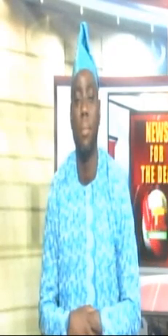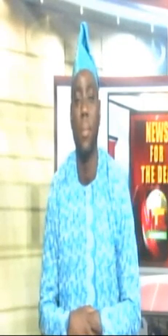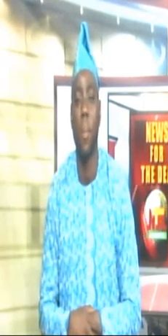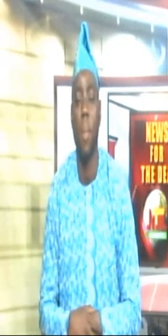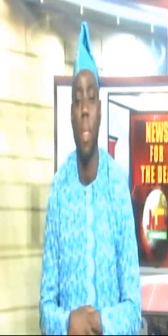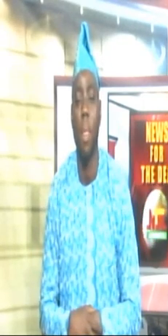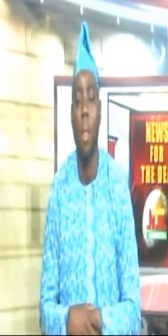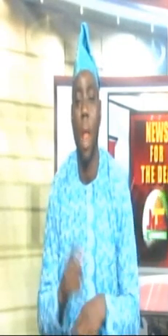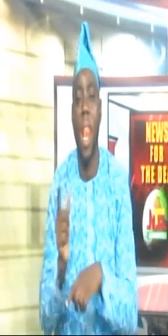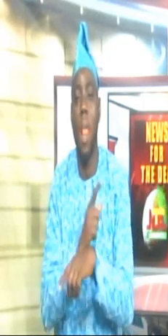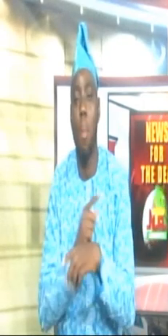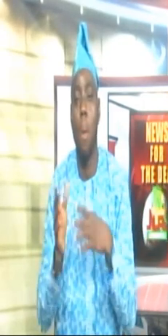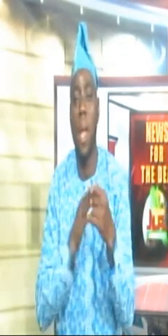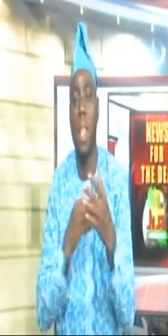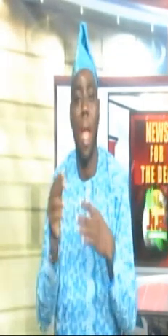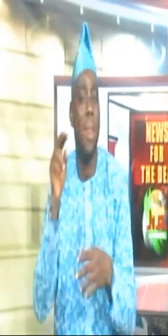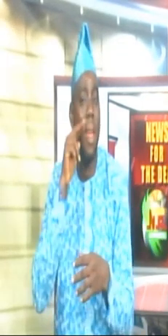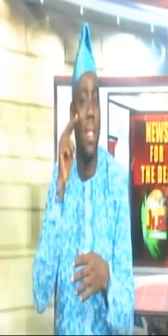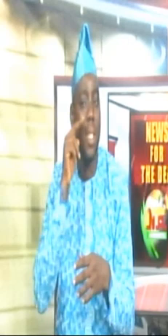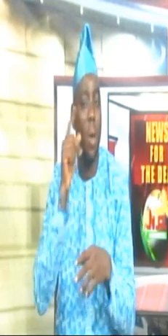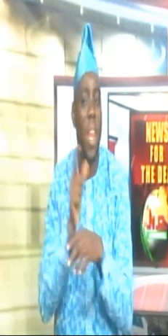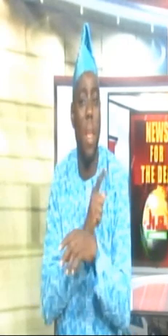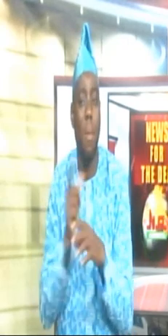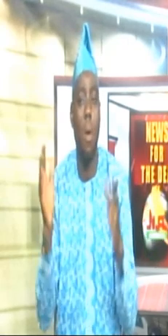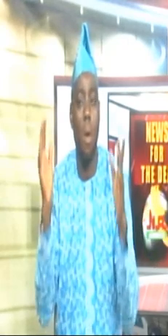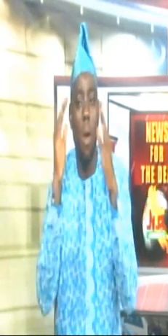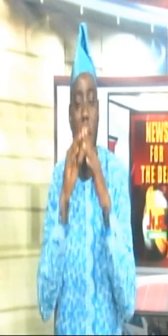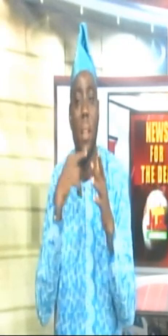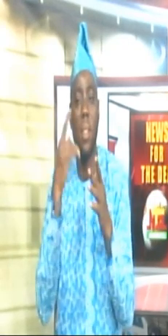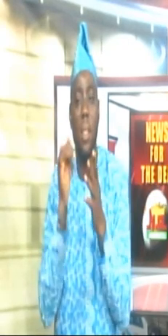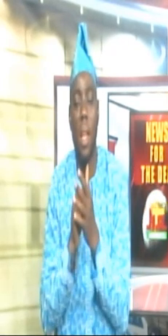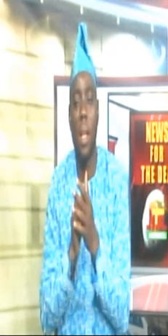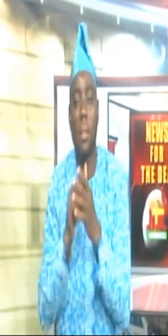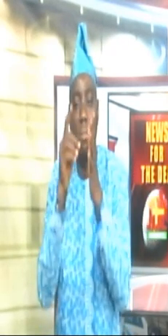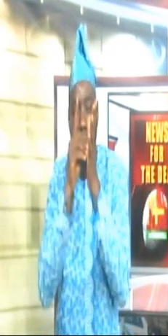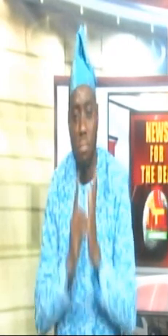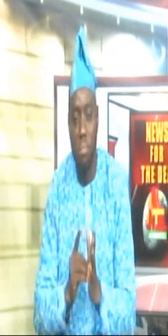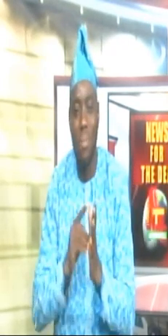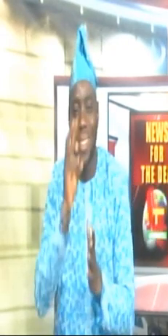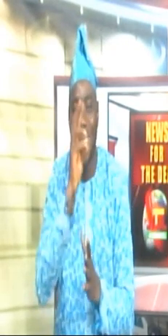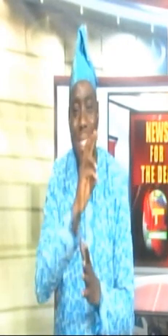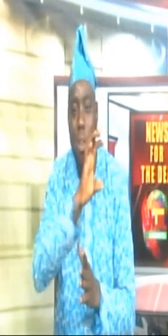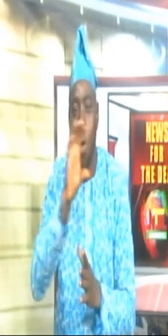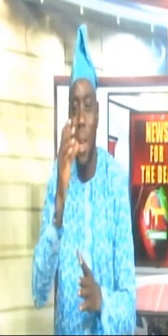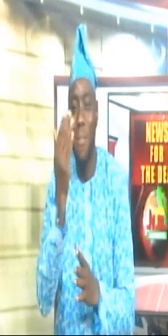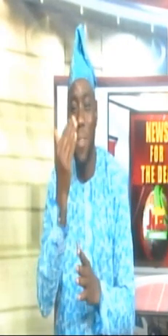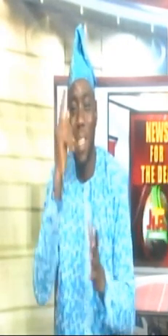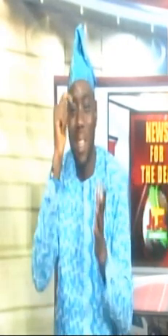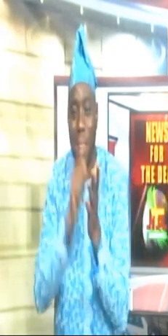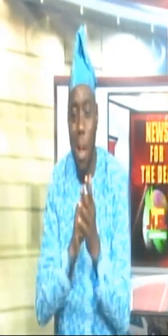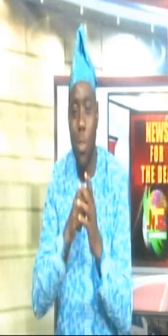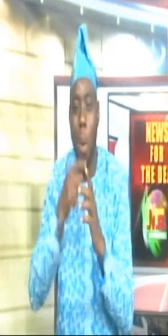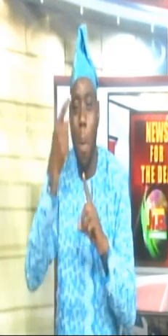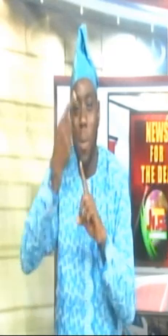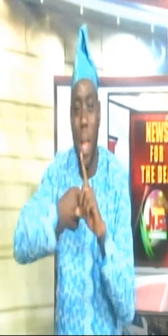On labor matters, the Nigerian Labor Congress says its demand for $615,000 minimum wage